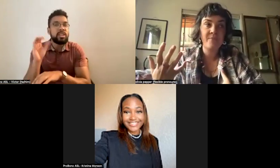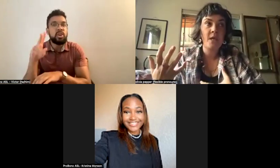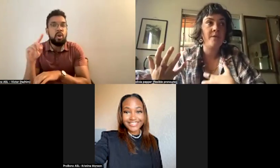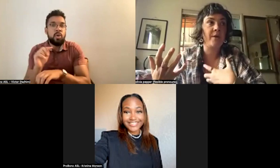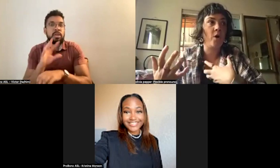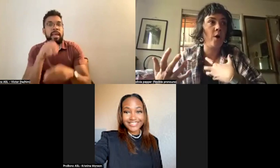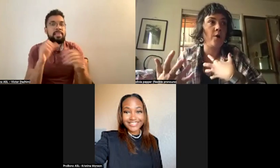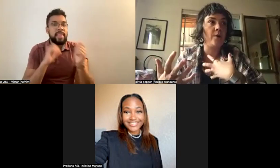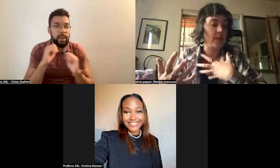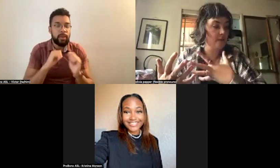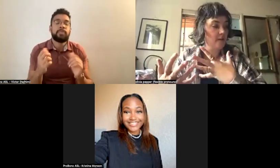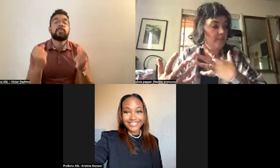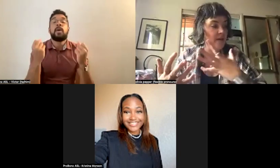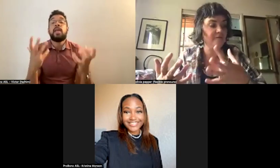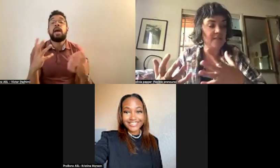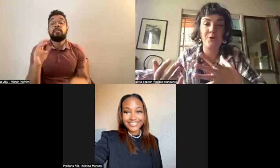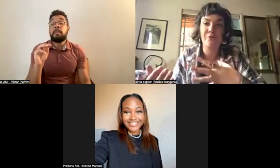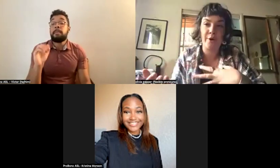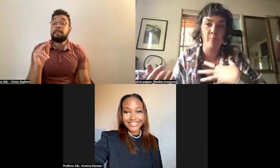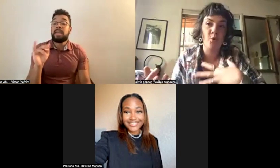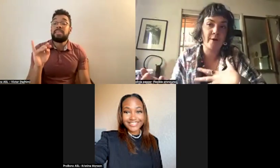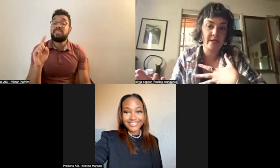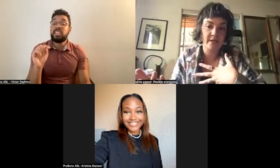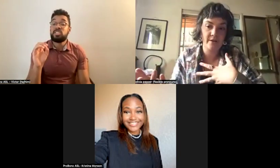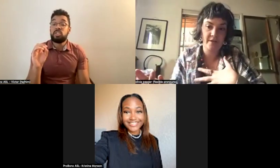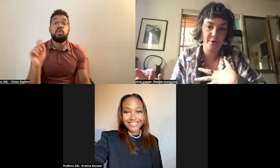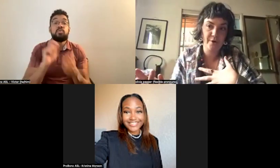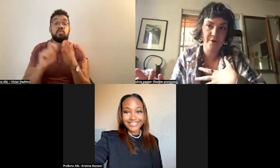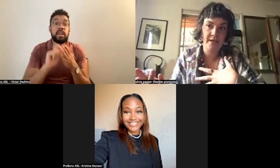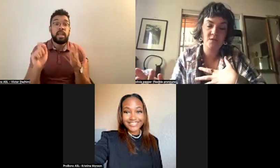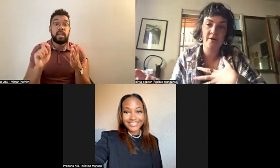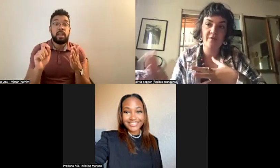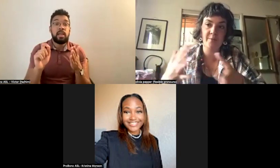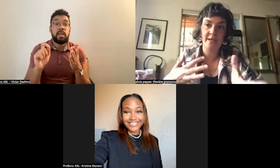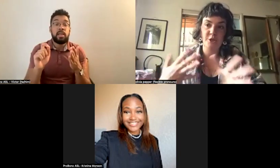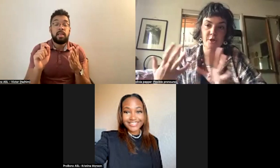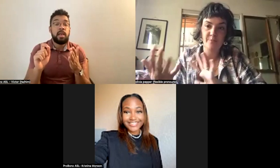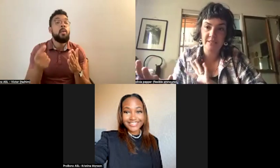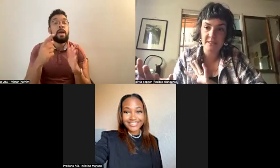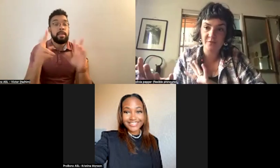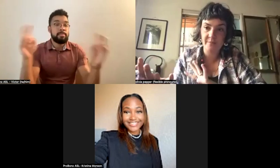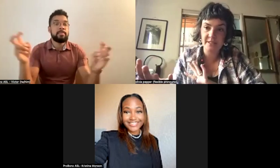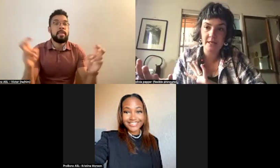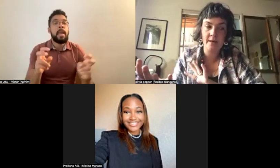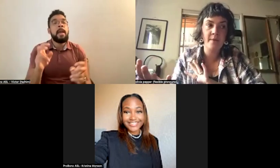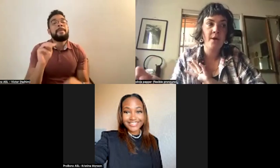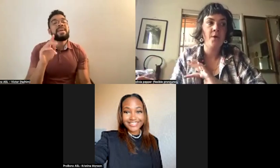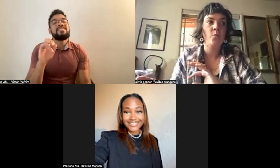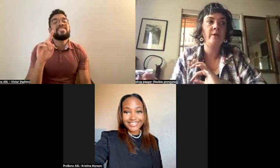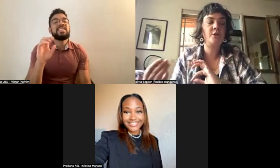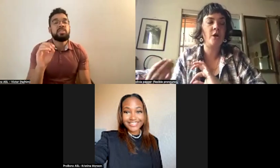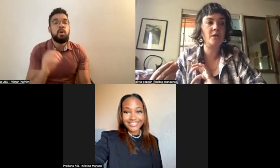that are like the manifesto for an aborted theater is one of the major pieces from this time,